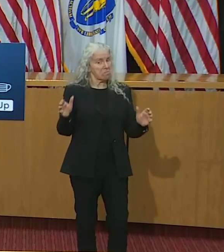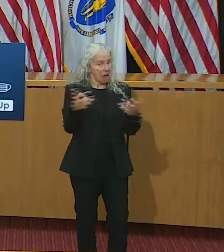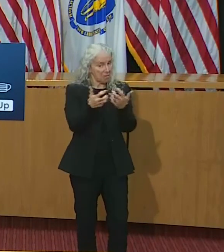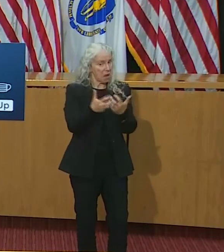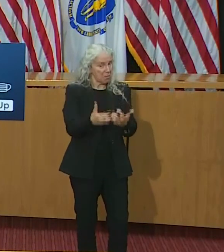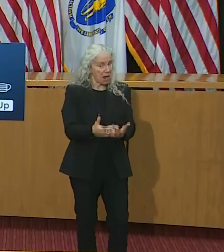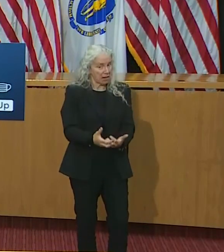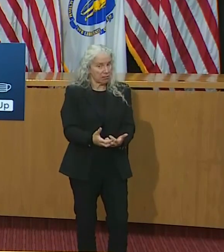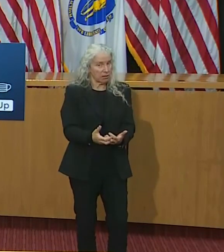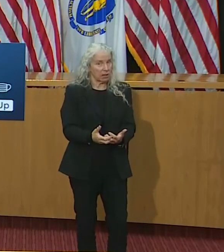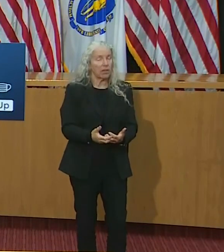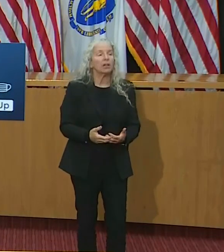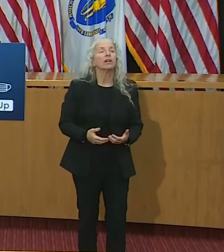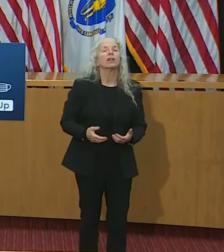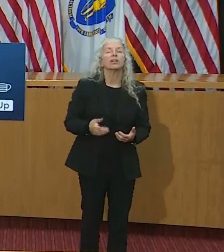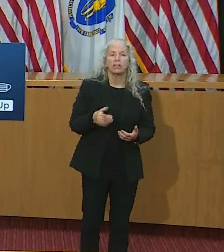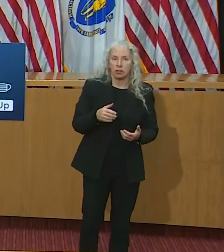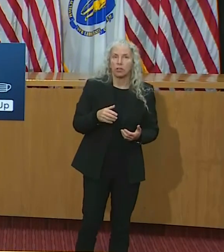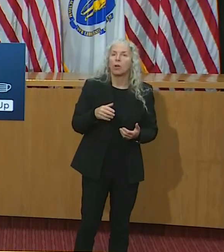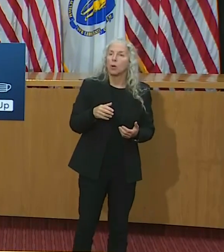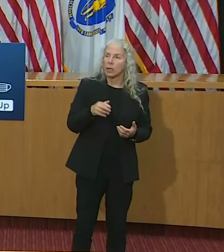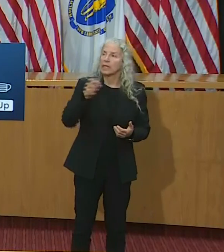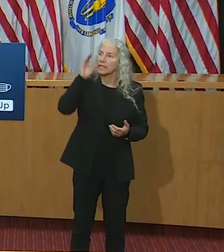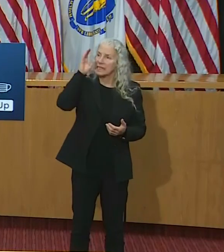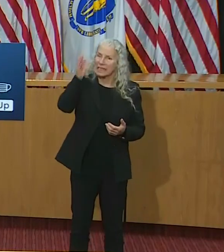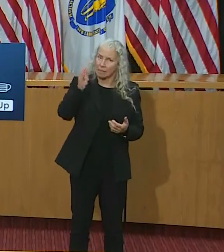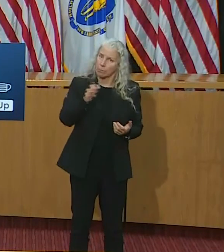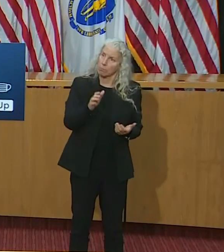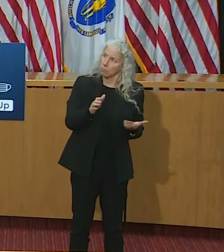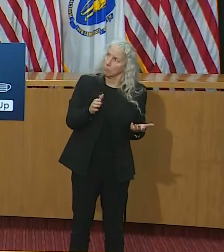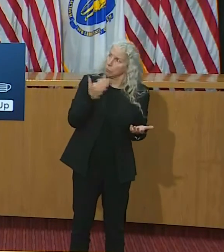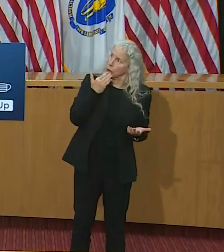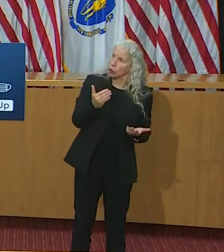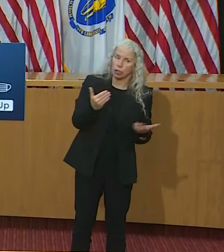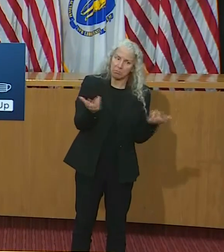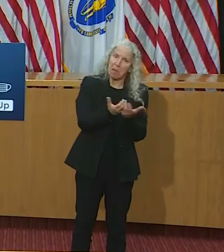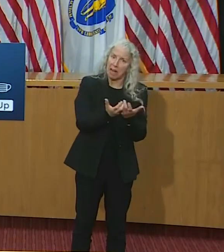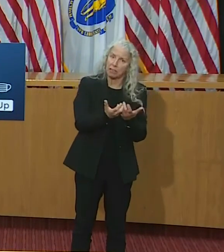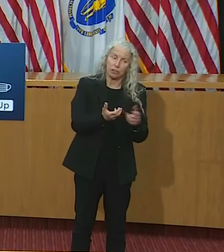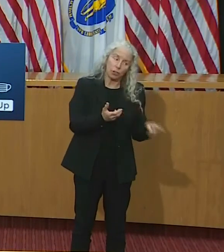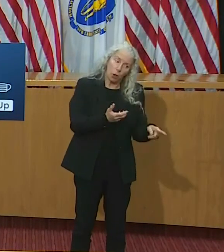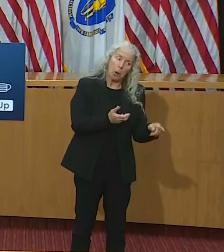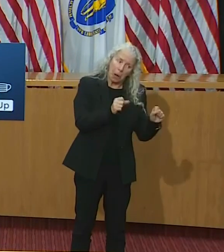every 1,000 people and is considered a very low rate for a rapid test.